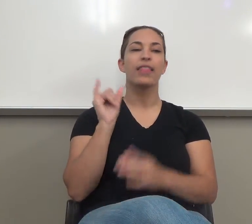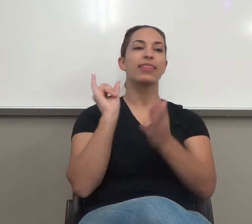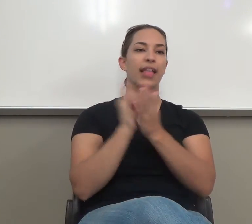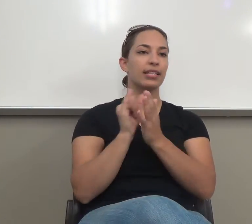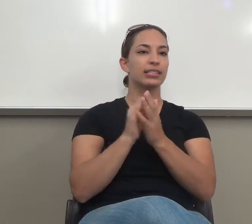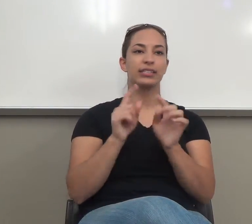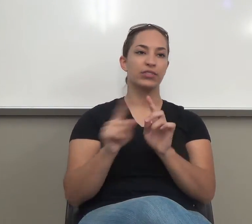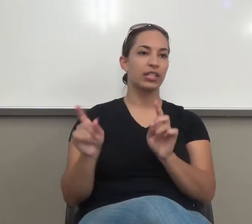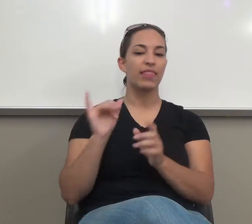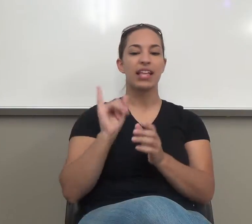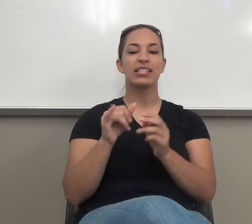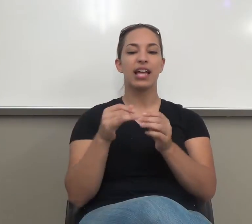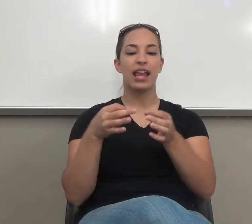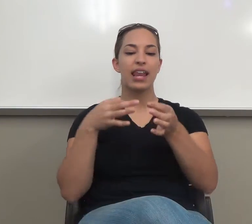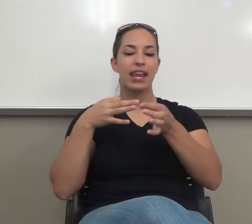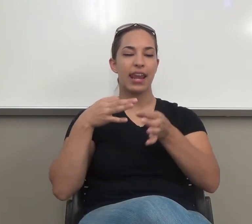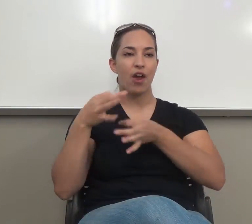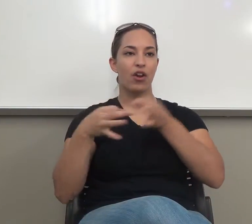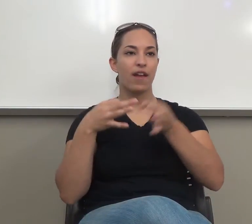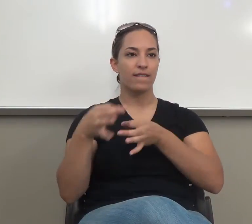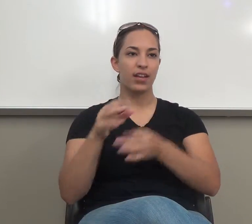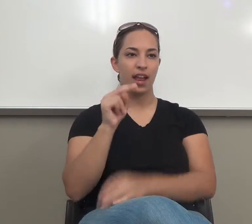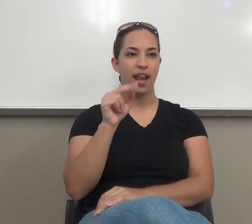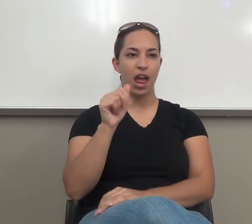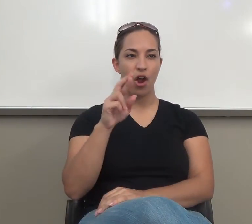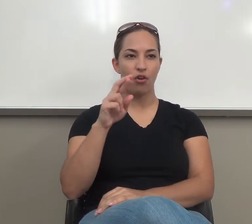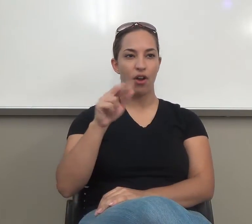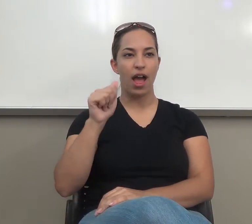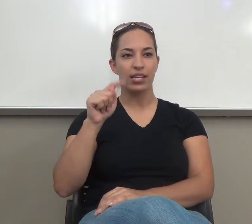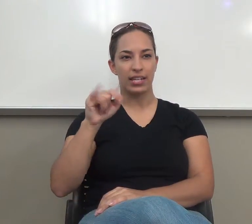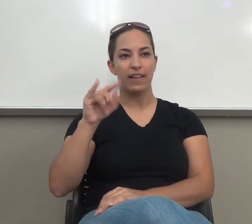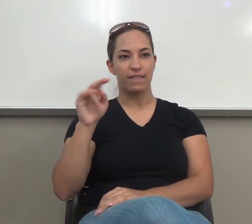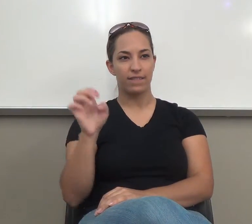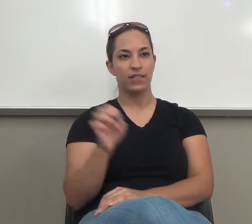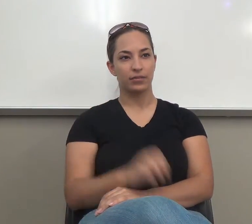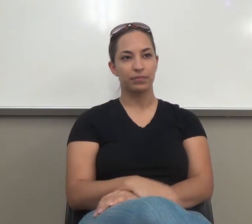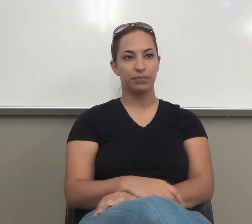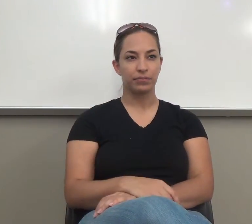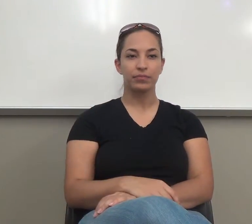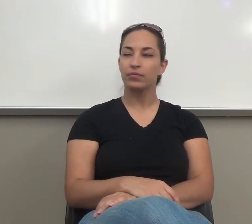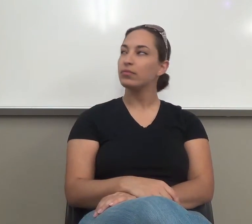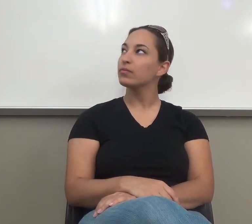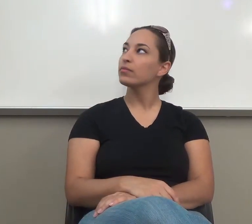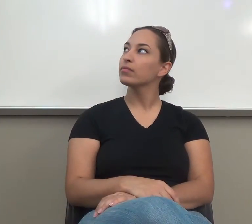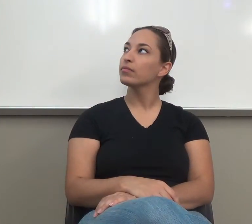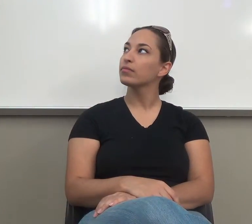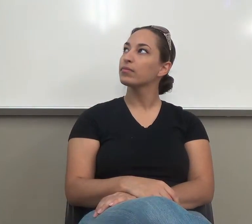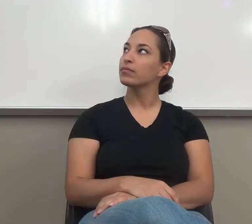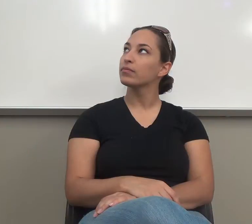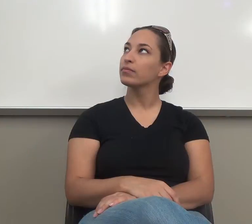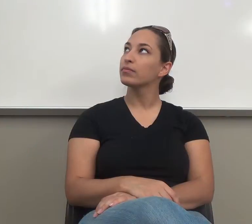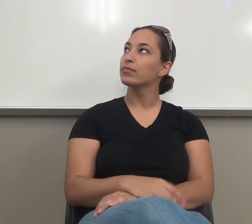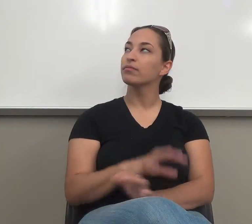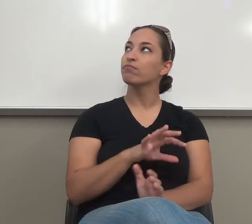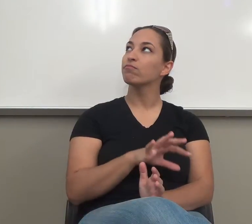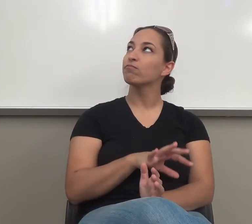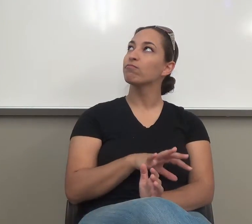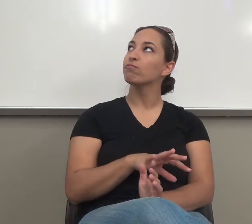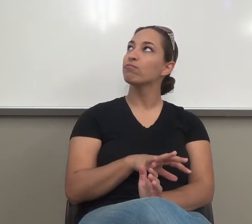Okay, so two for this one. Okay. Let's switch this. Read the assigned